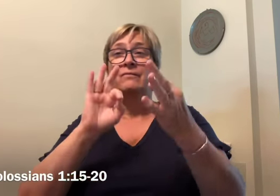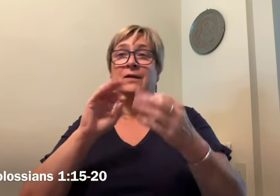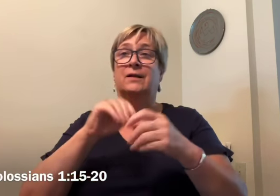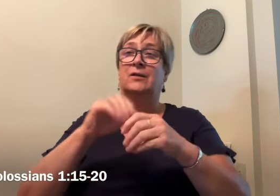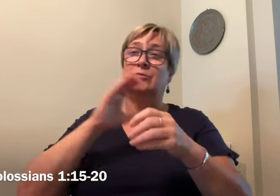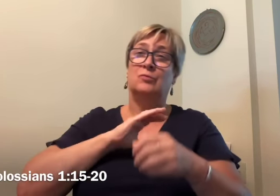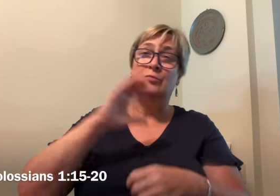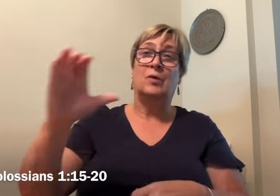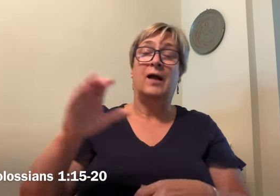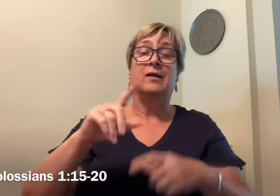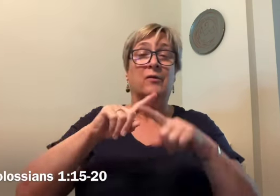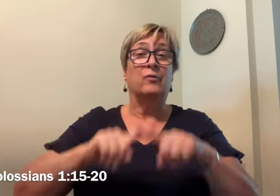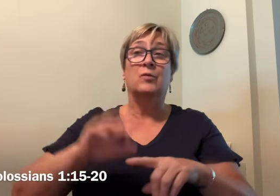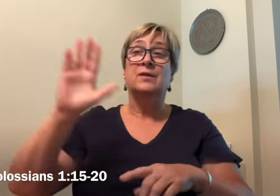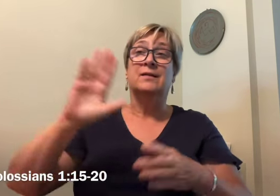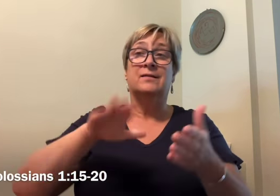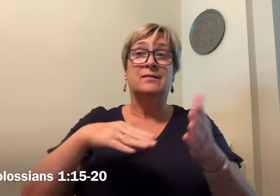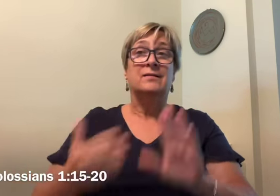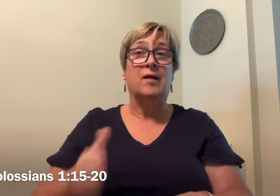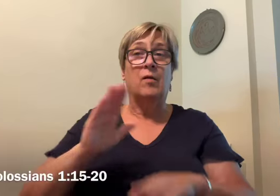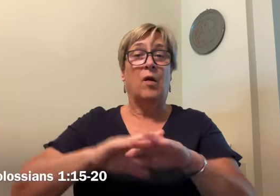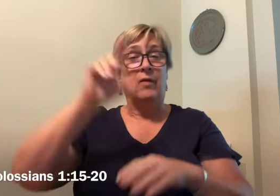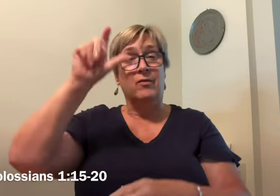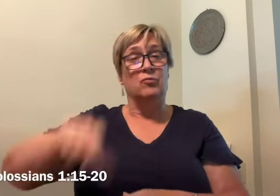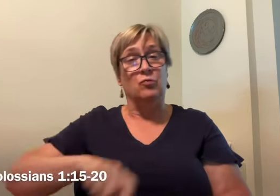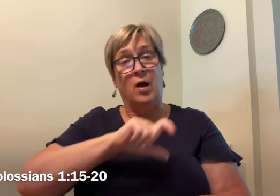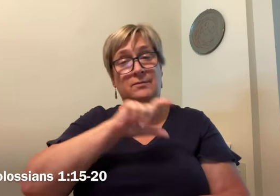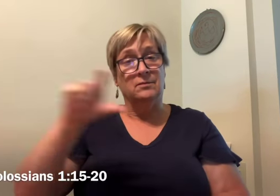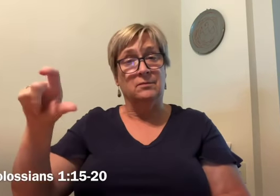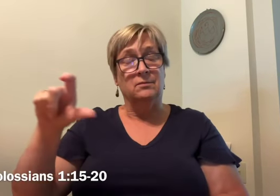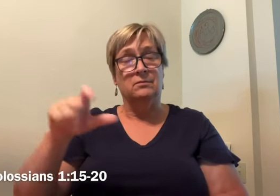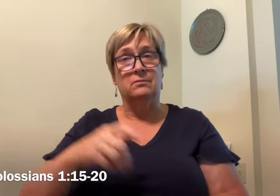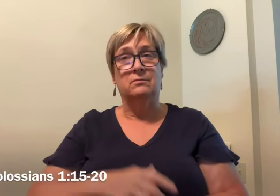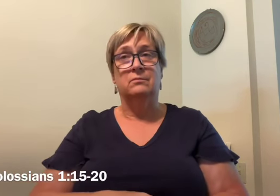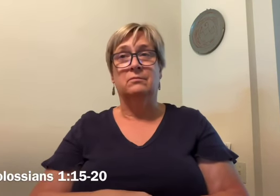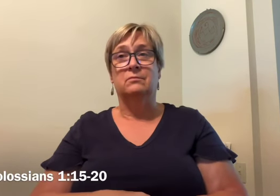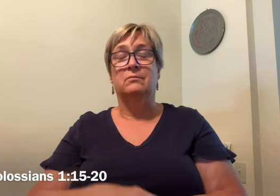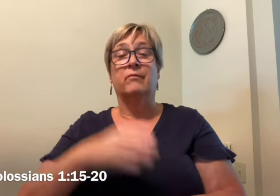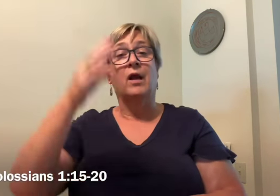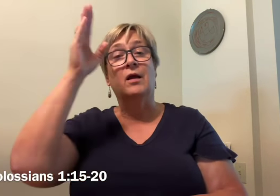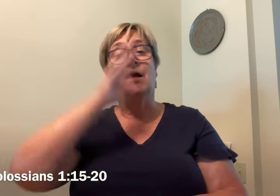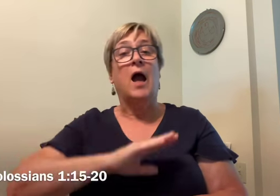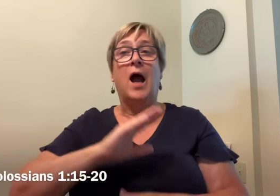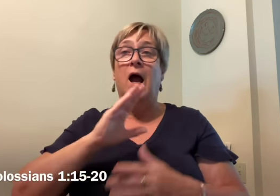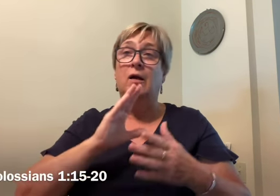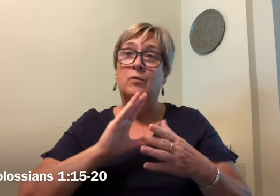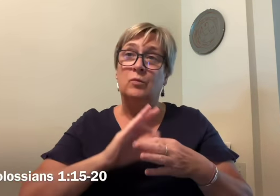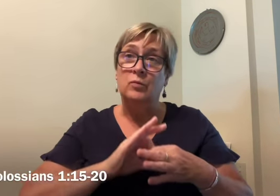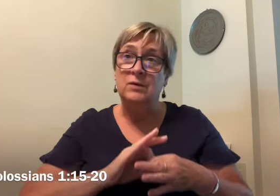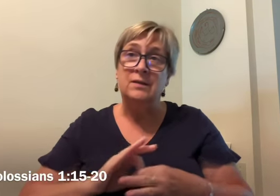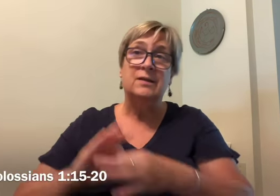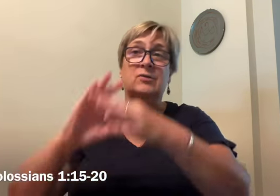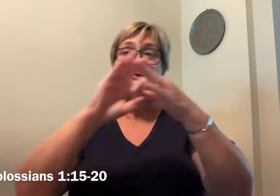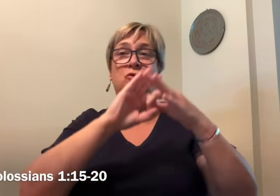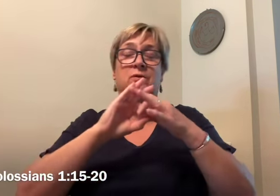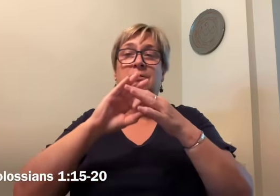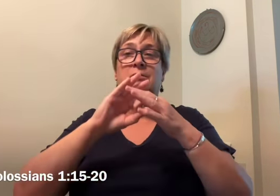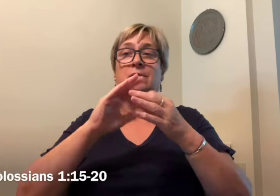all the fullness was pleased to dwell. And through him to reconcile all things for him. Making peace